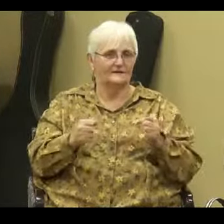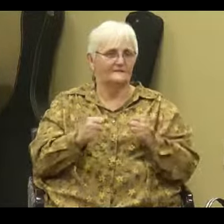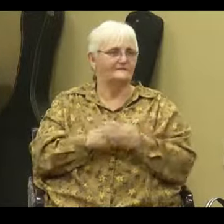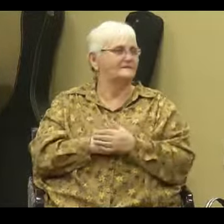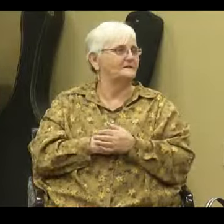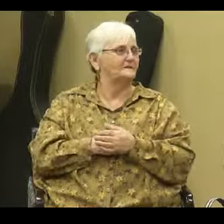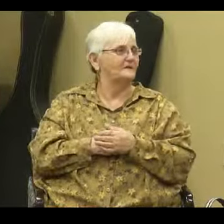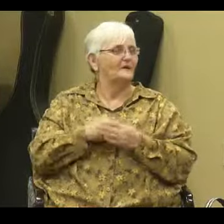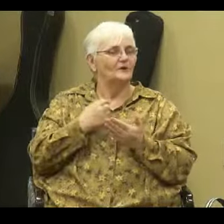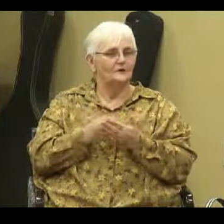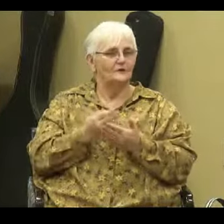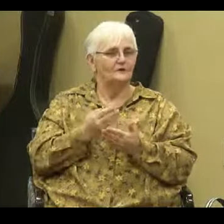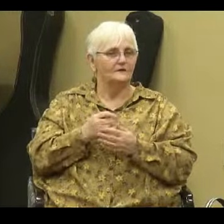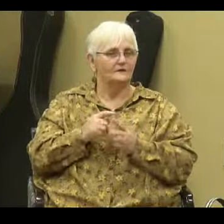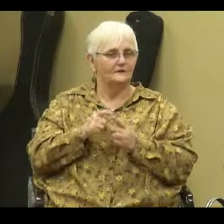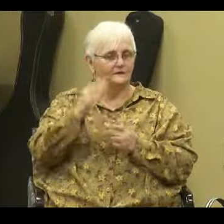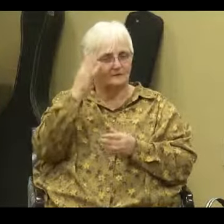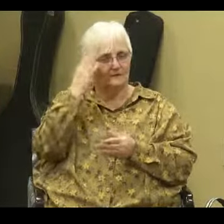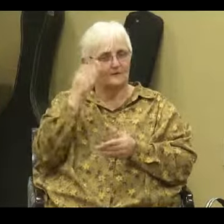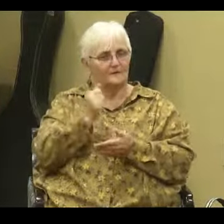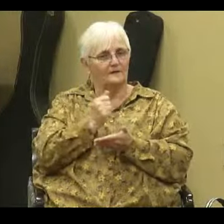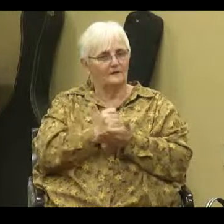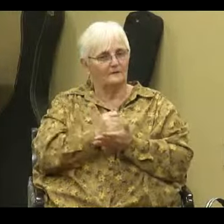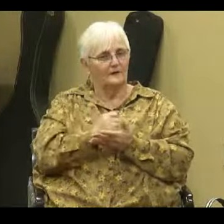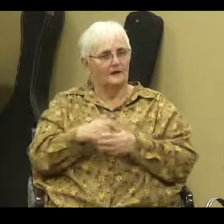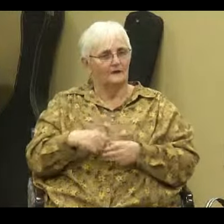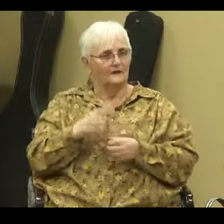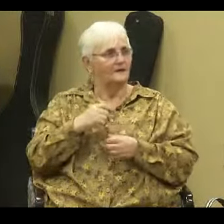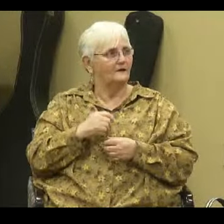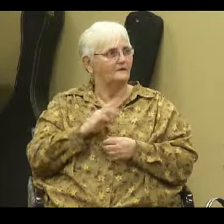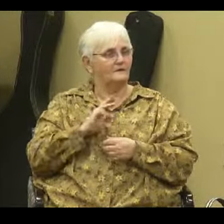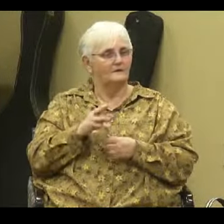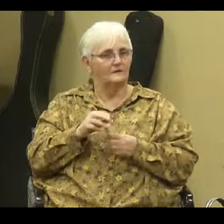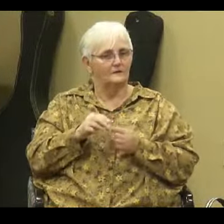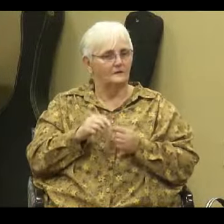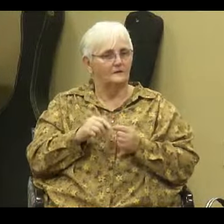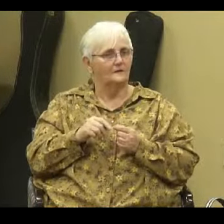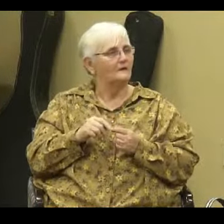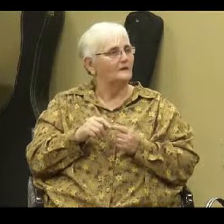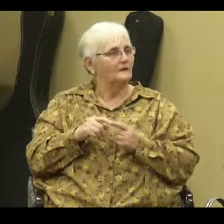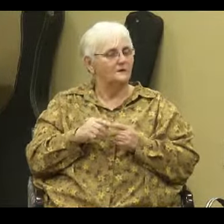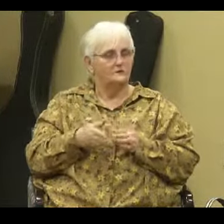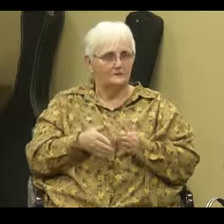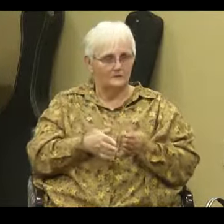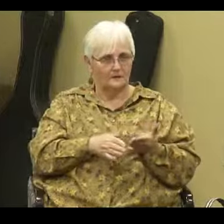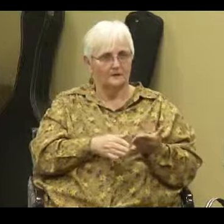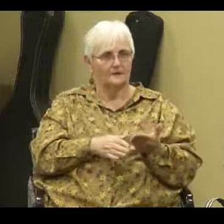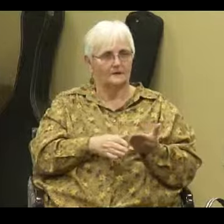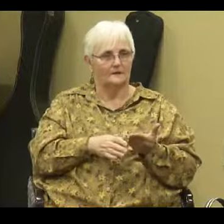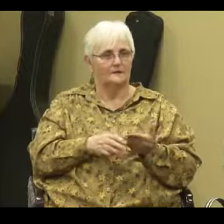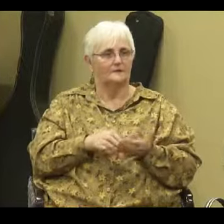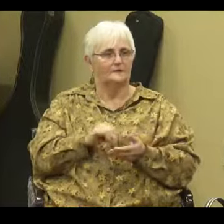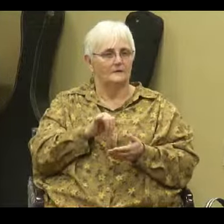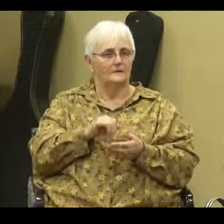It's good to know, amen, if you were to pass away from going to heaven,